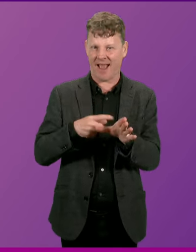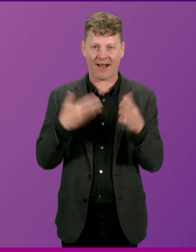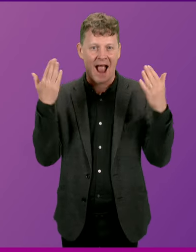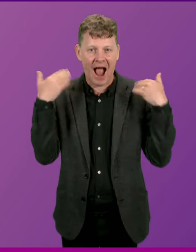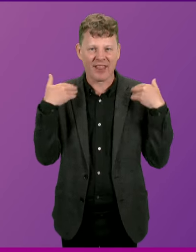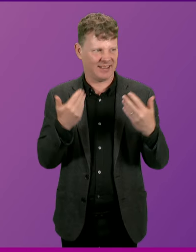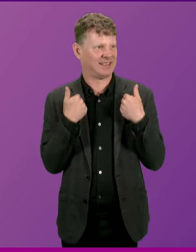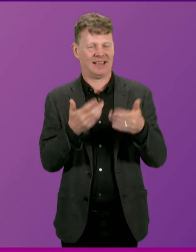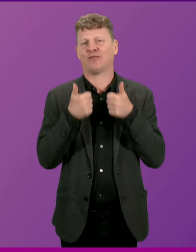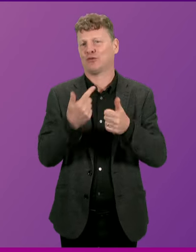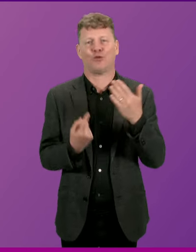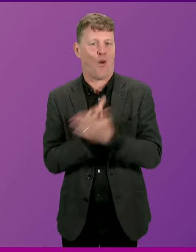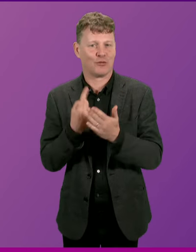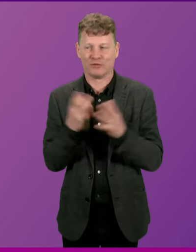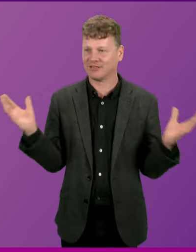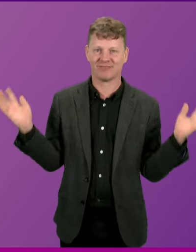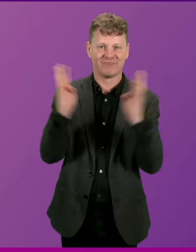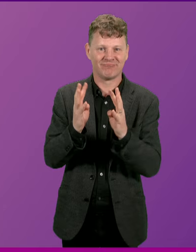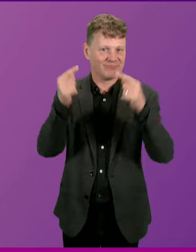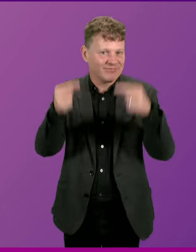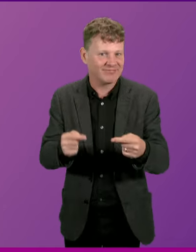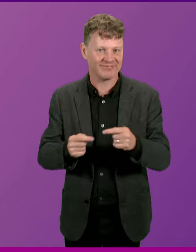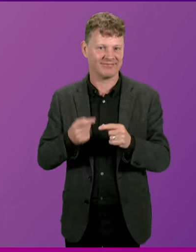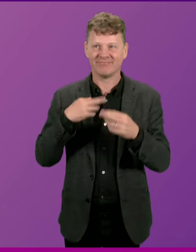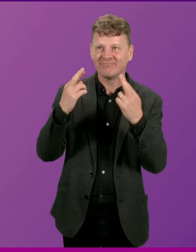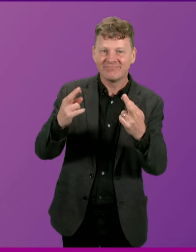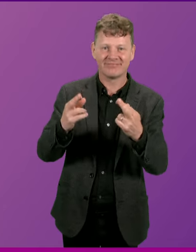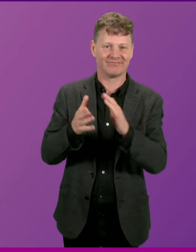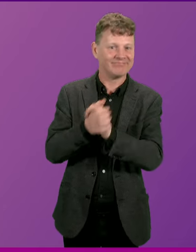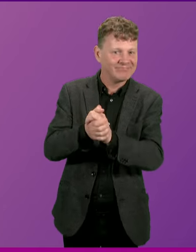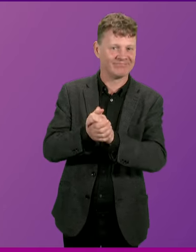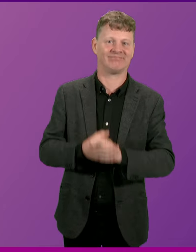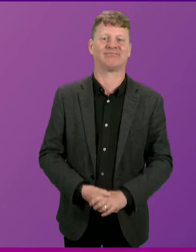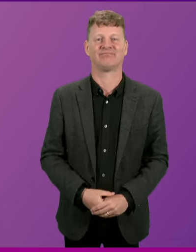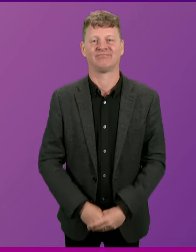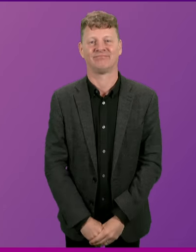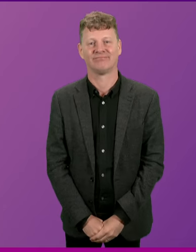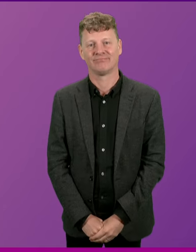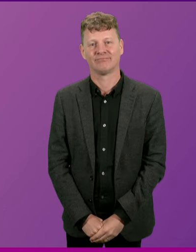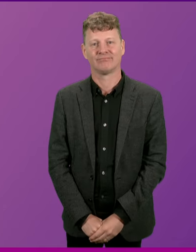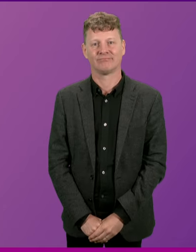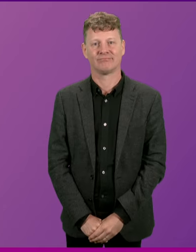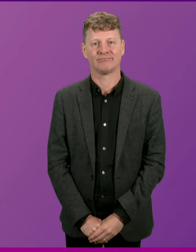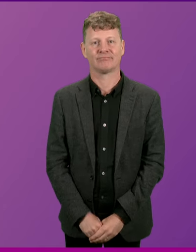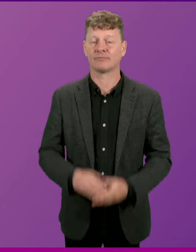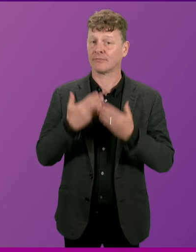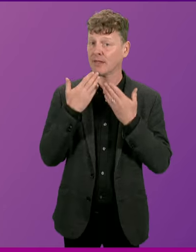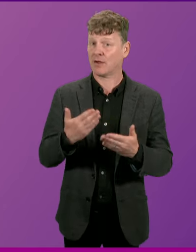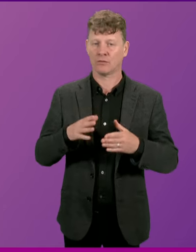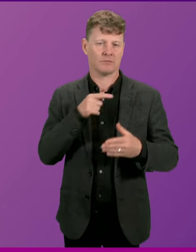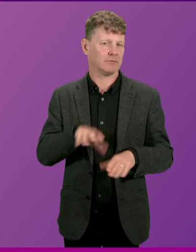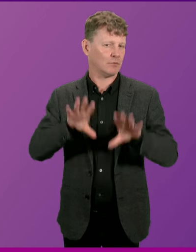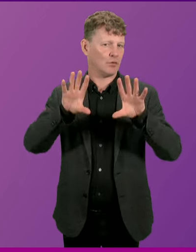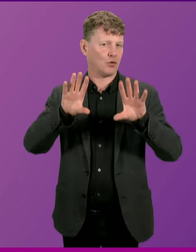communities great opportunity. So I wish them well and I commend what they've achieved. Thank you. That